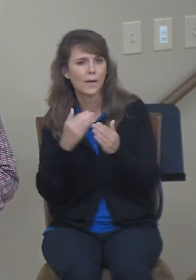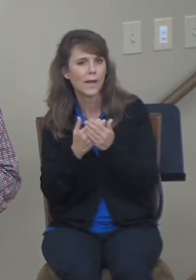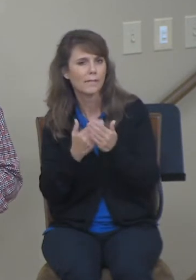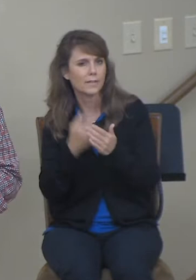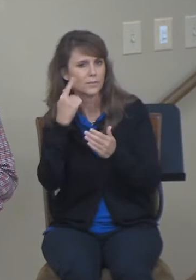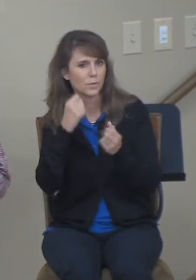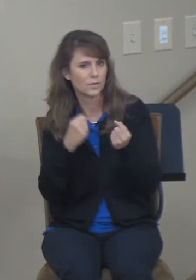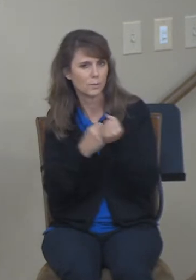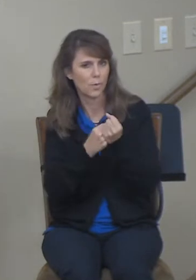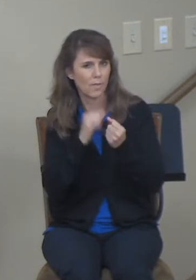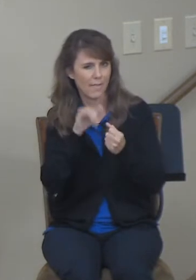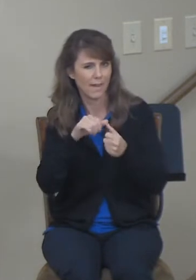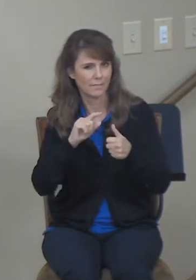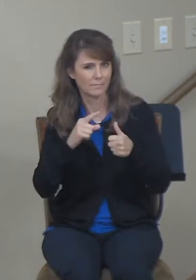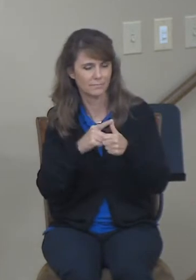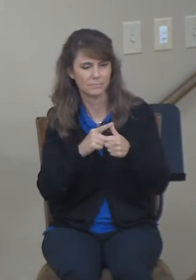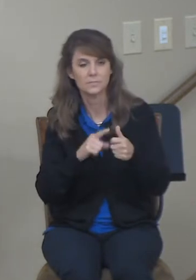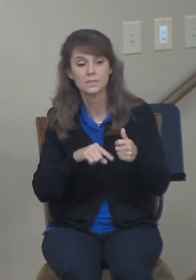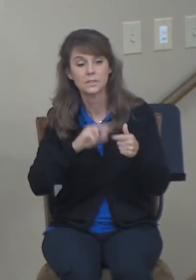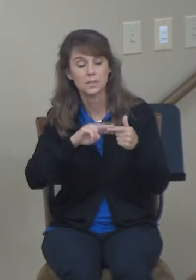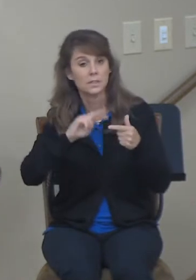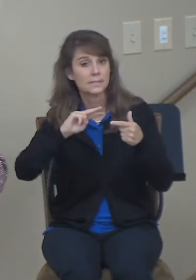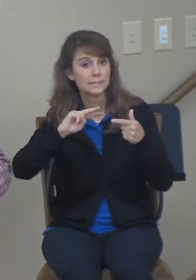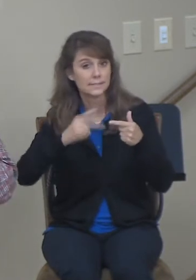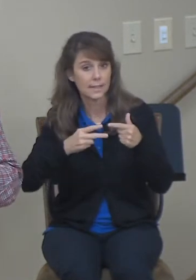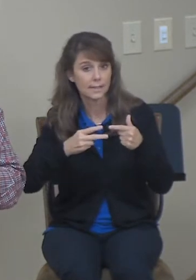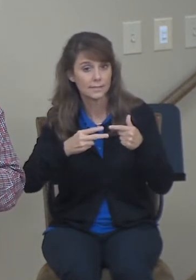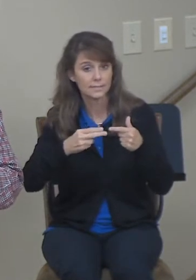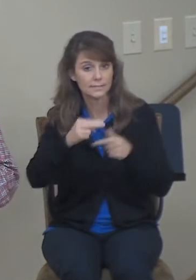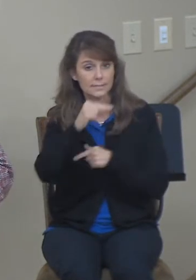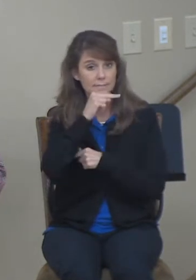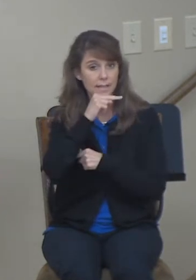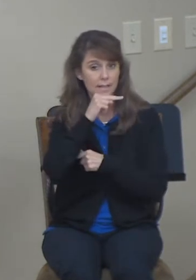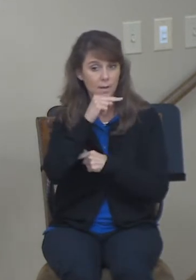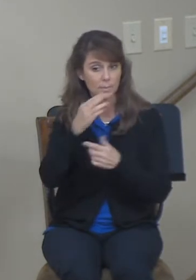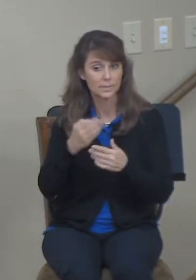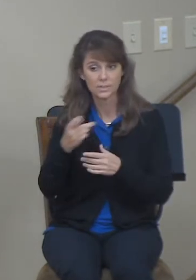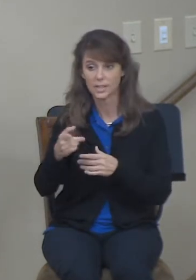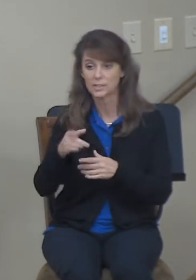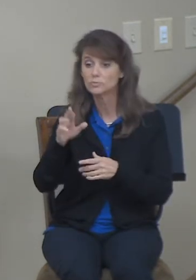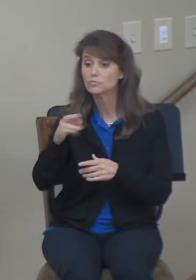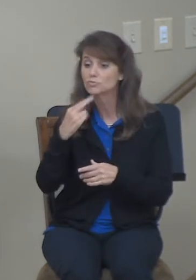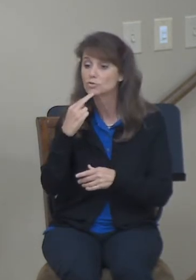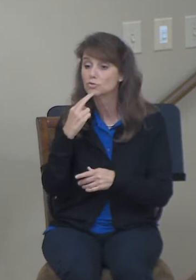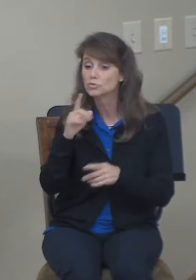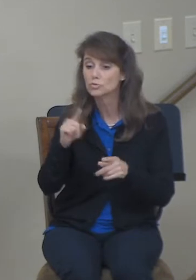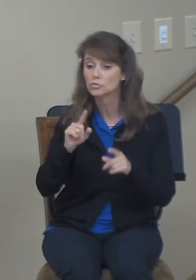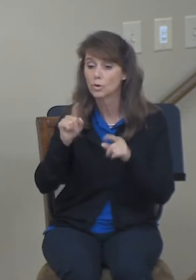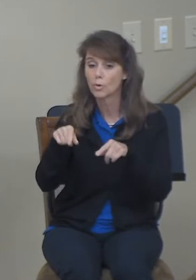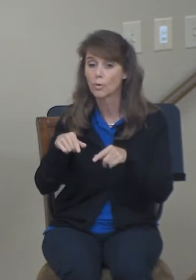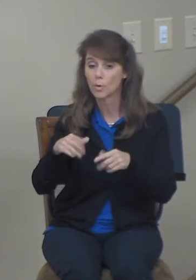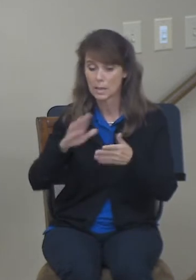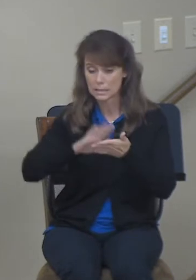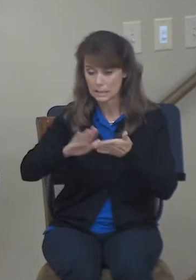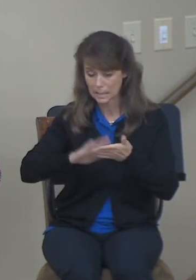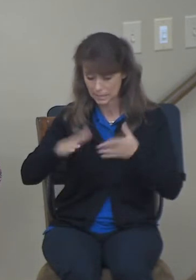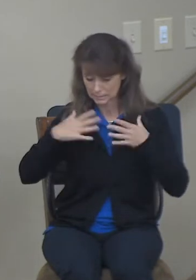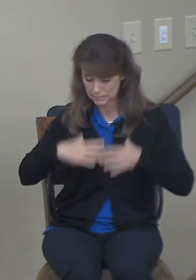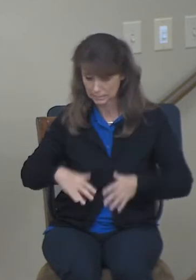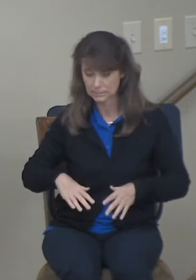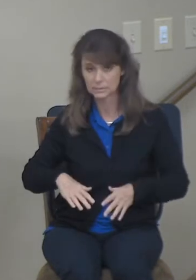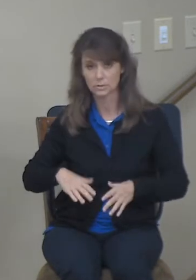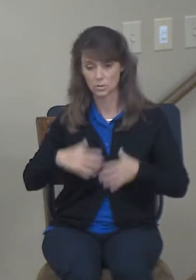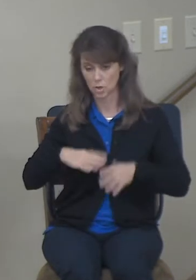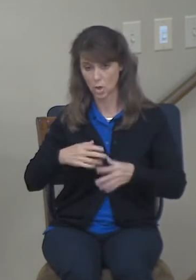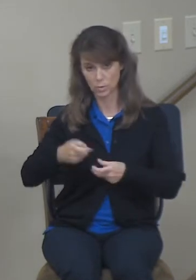second suggestion is, is when Naomi suggests her go and clean yourself and put on change your dress. She's